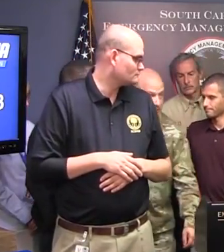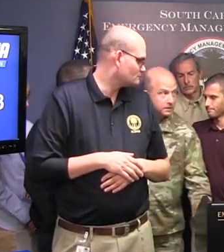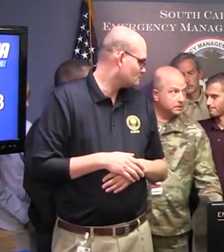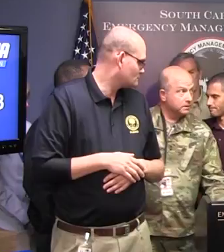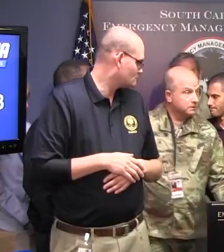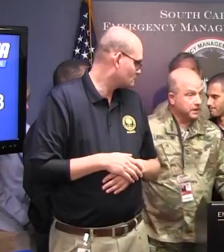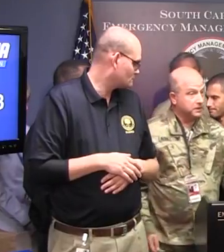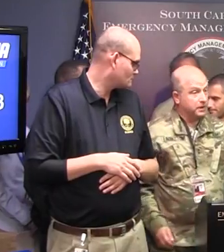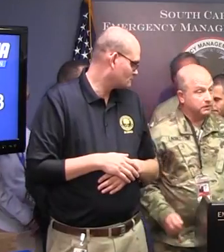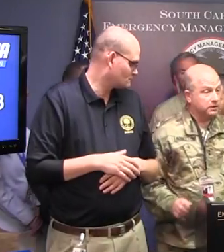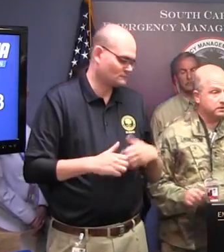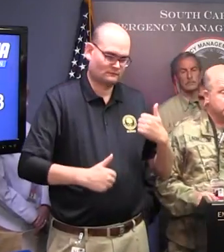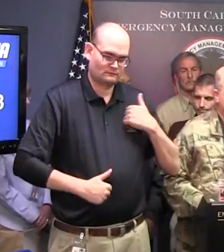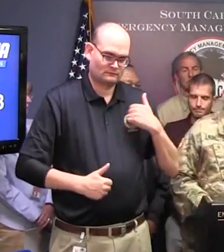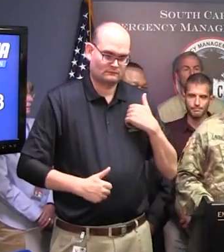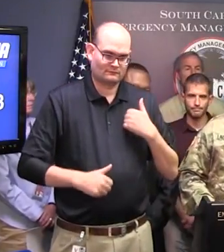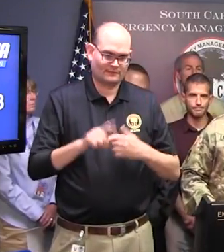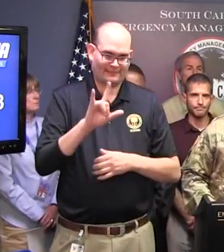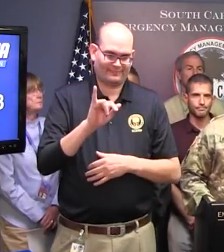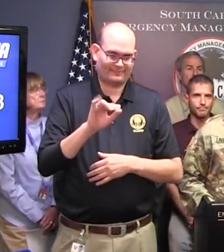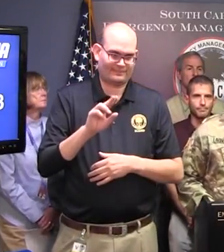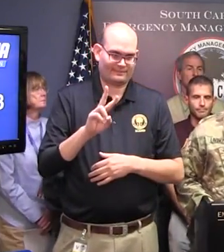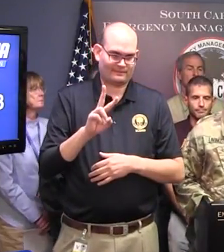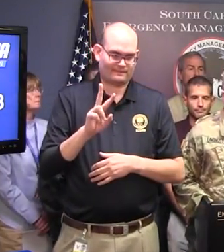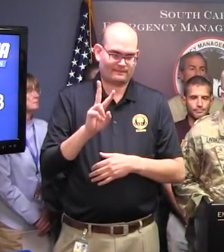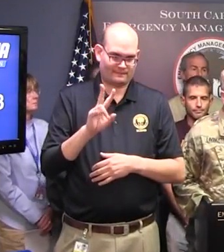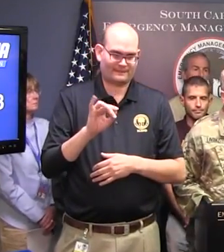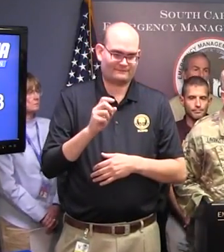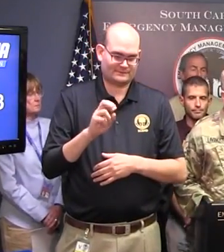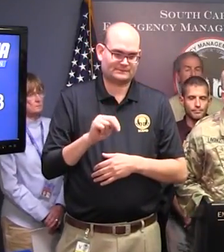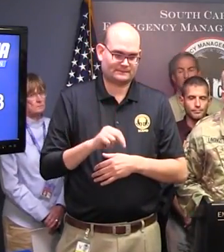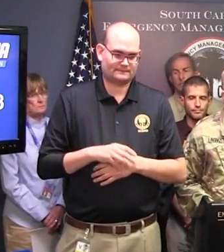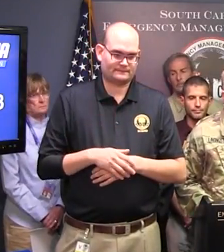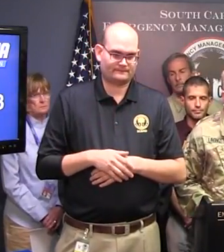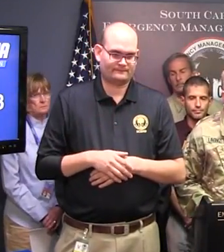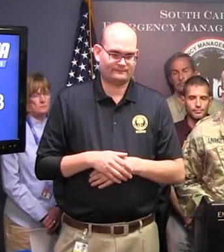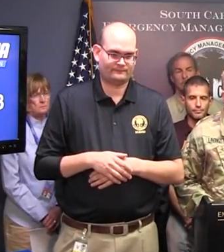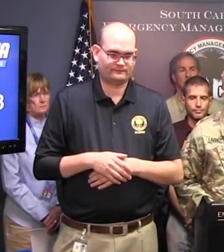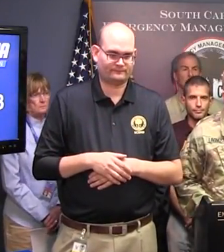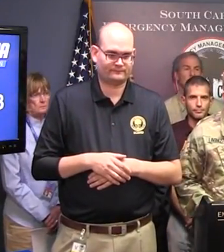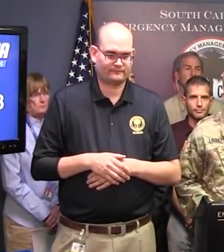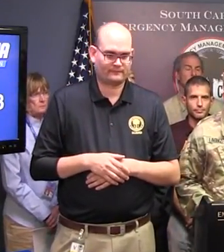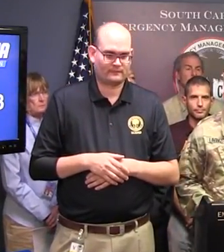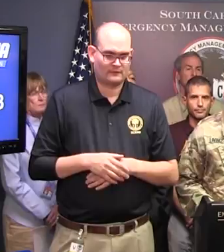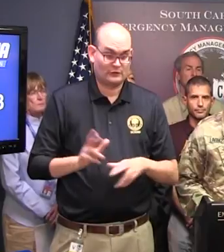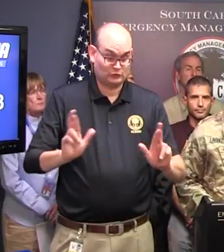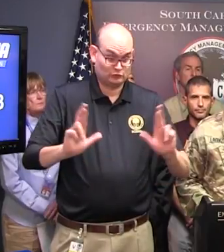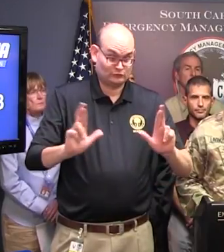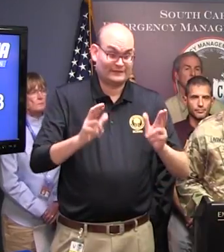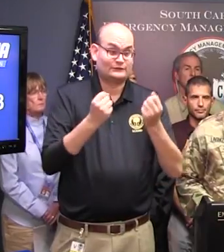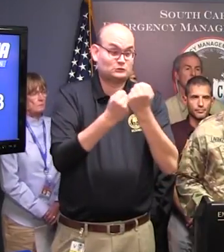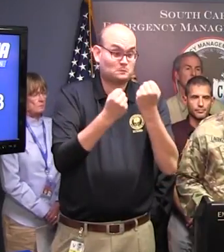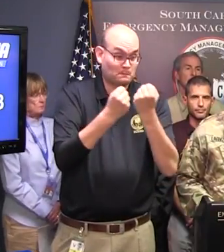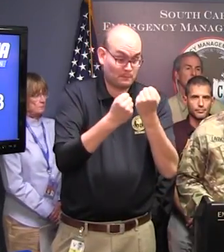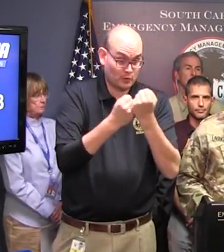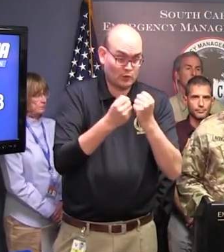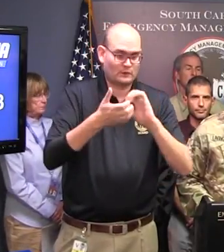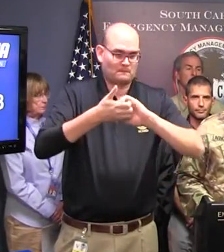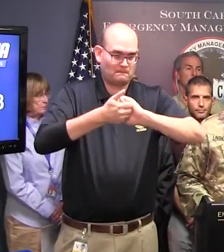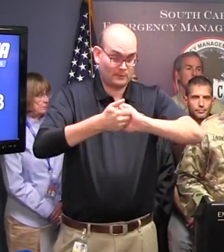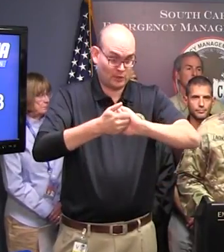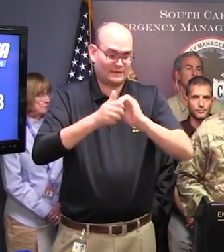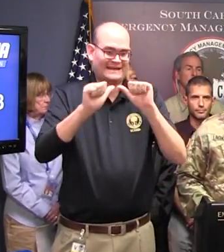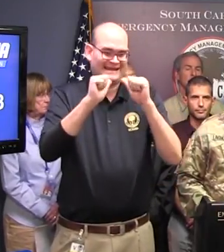Thank you, Governor. As the Governor mentioned, we are now in position to support our partner agencies and the counties